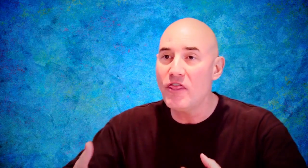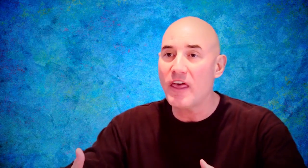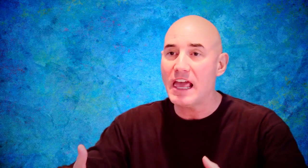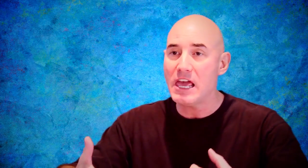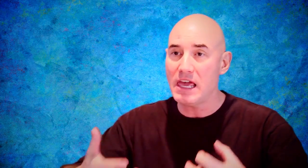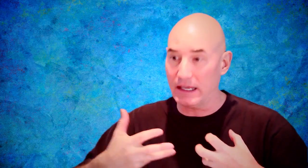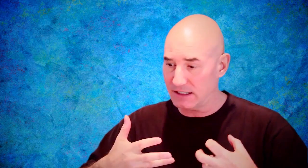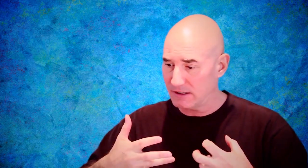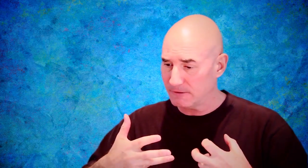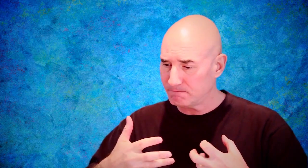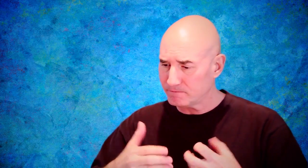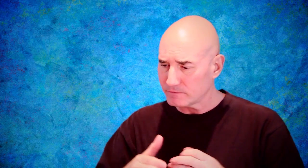it.